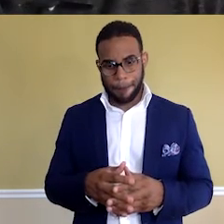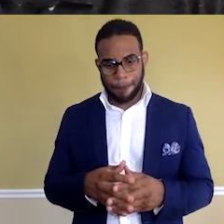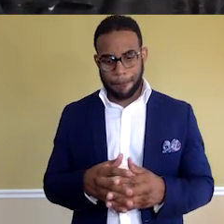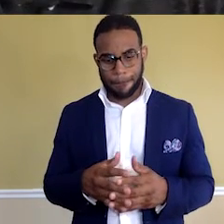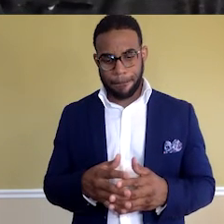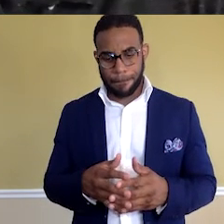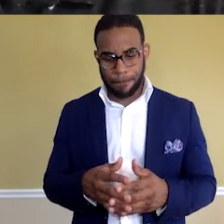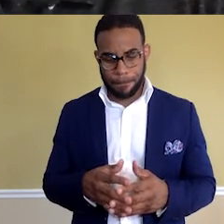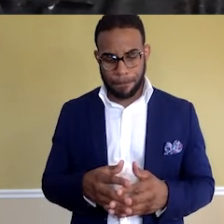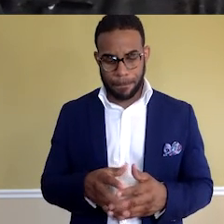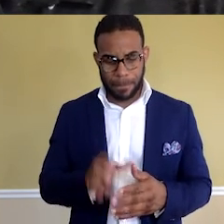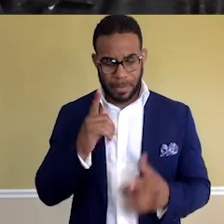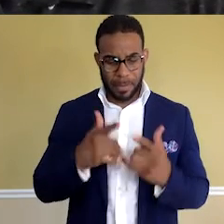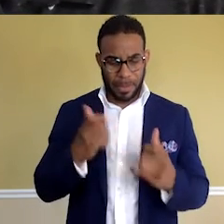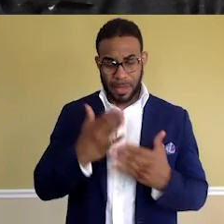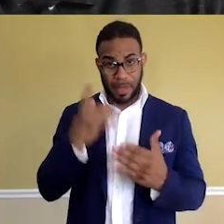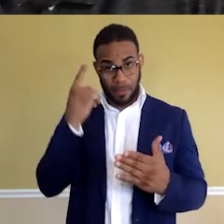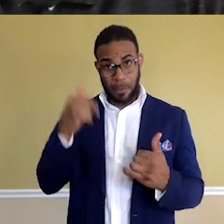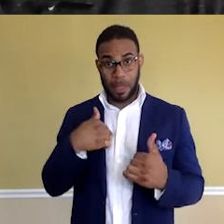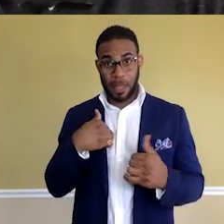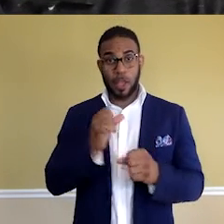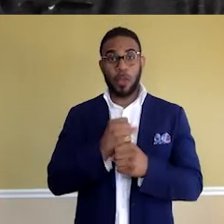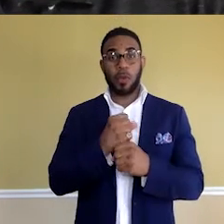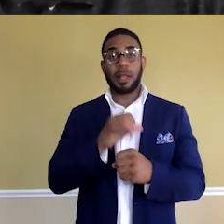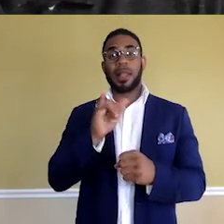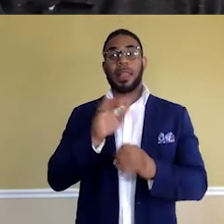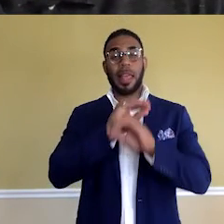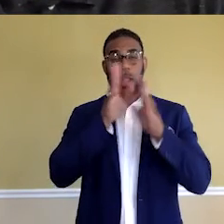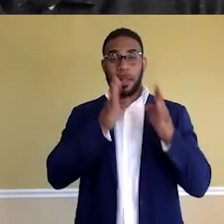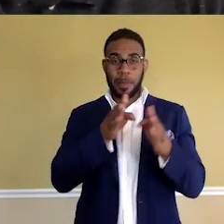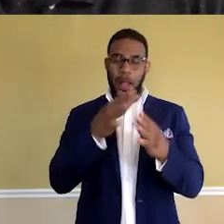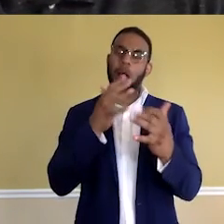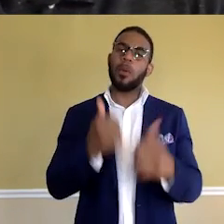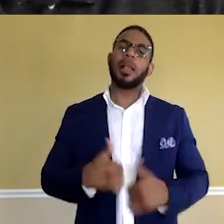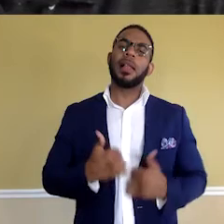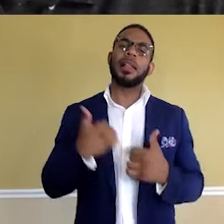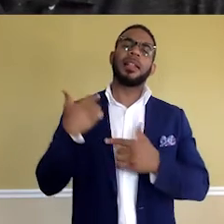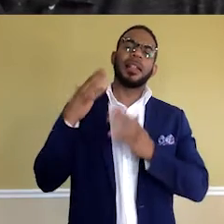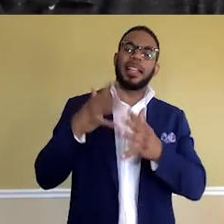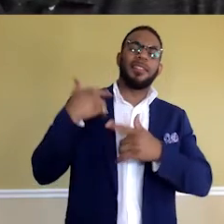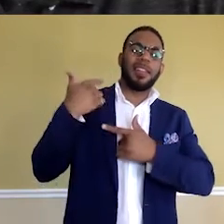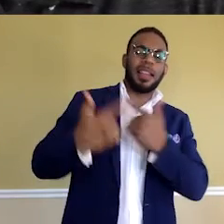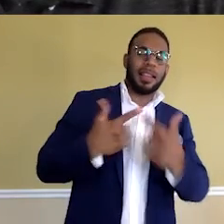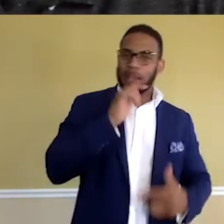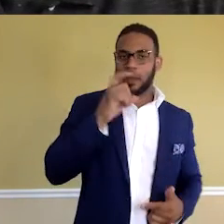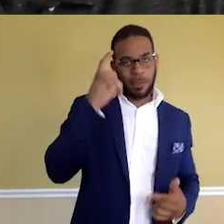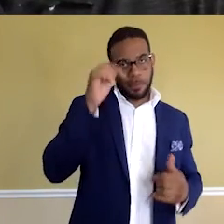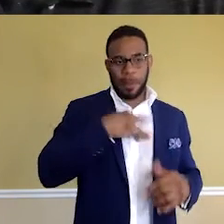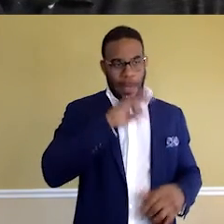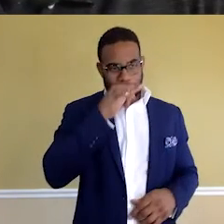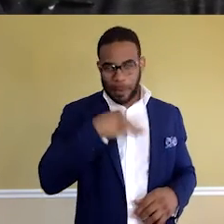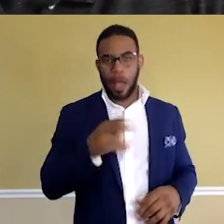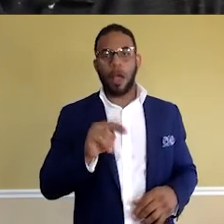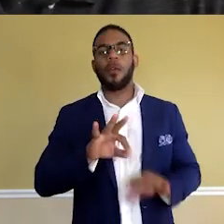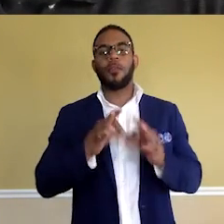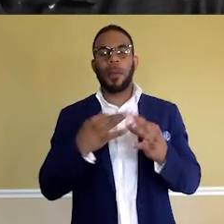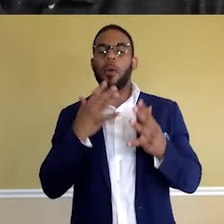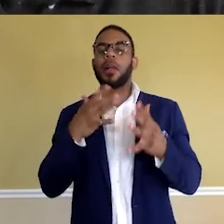But I think the biggest thing for me is creating that clear path. I want to leave a legacy, not just for my kids and my own family, but I want to leave a legacy